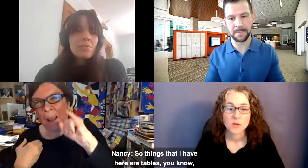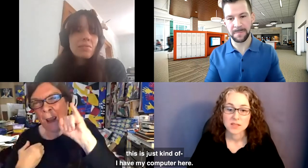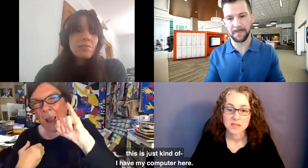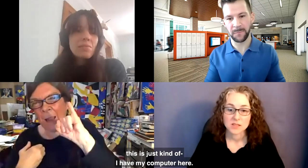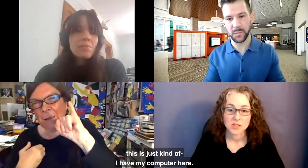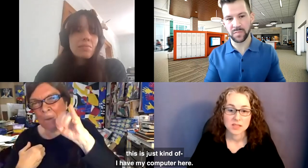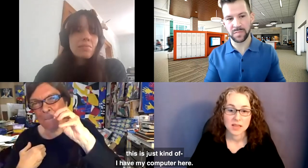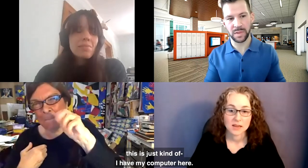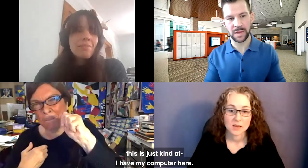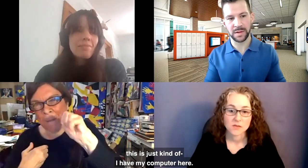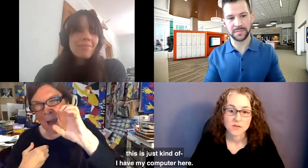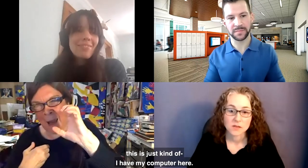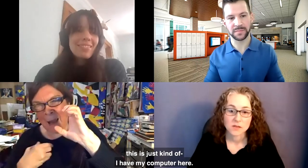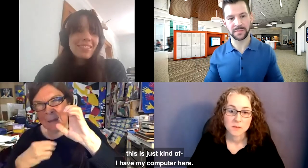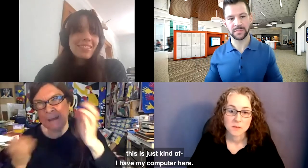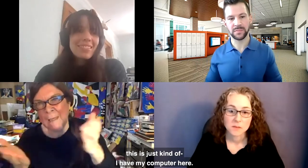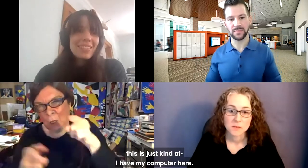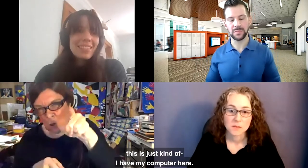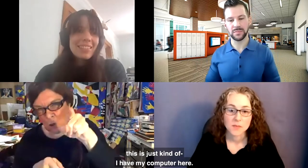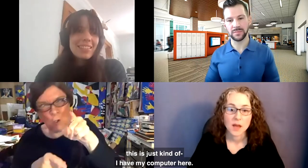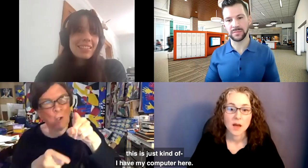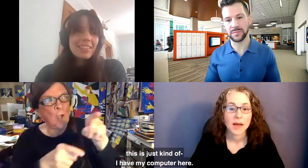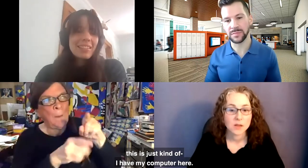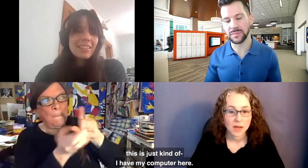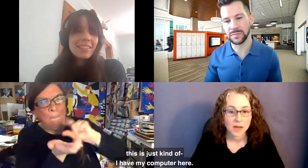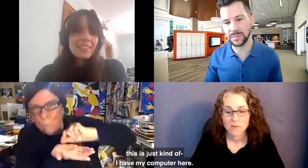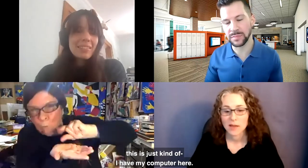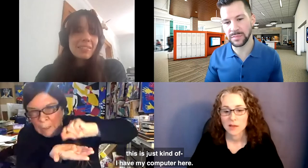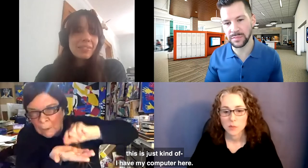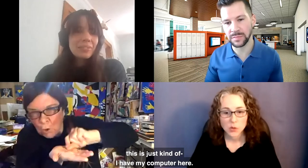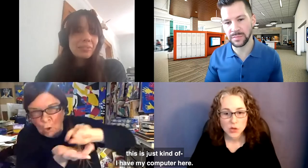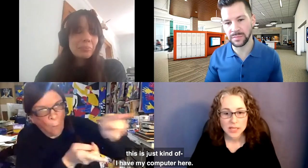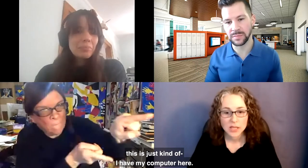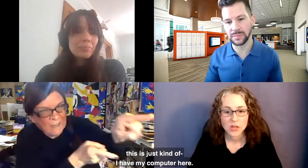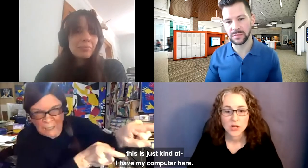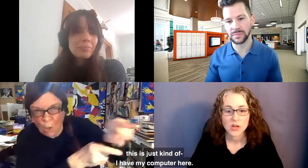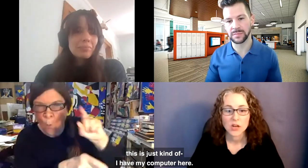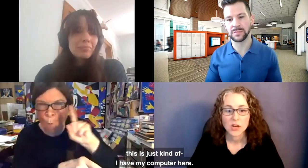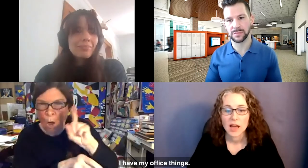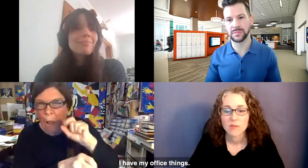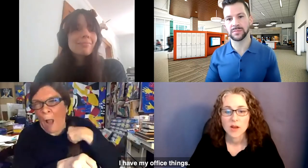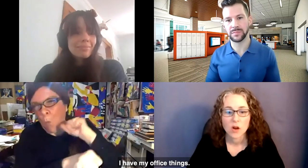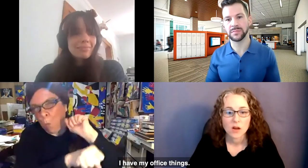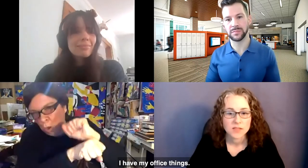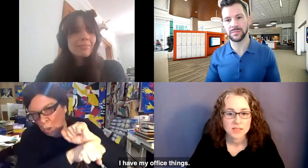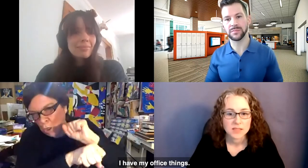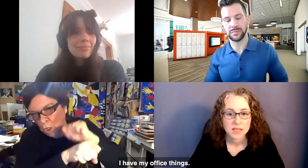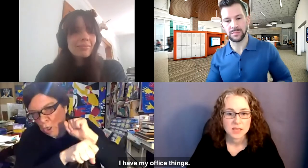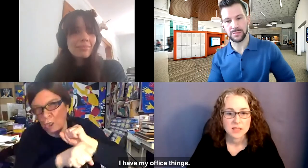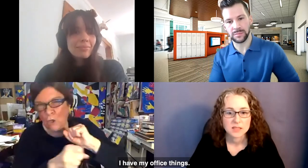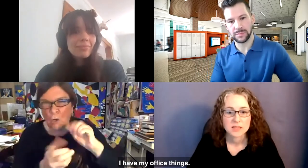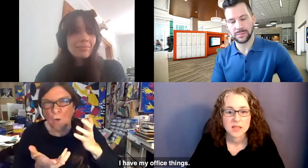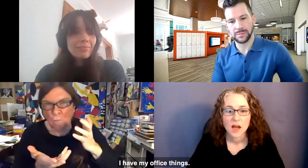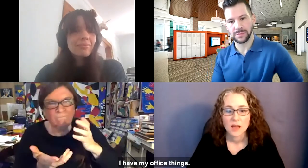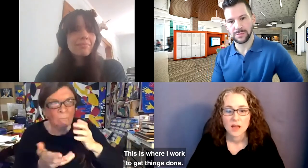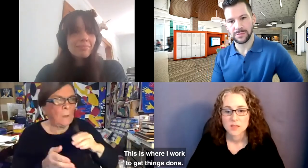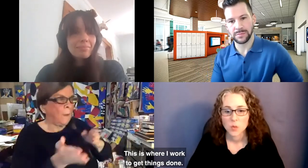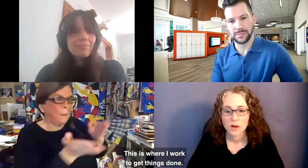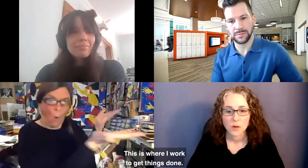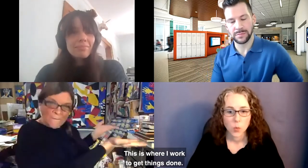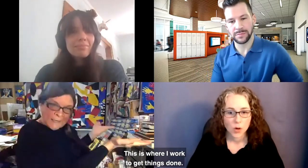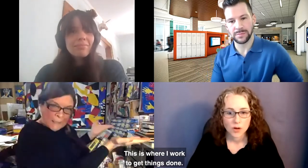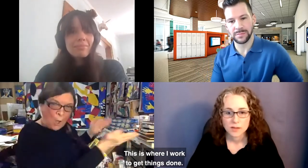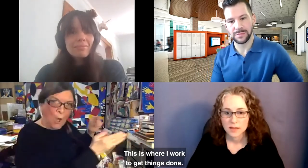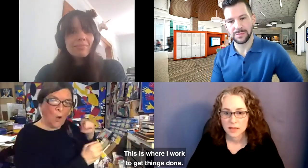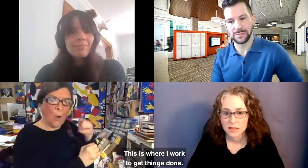You know, this is just kind of, I have my computer here. I have my office things. This is